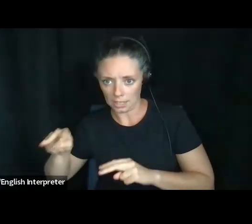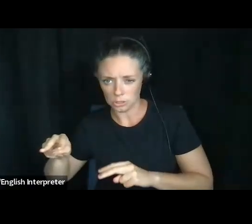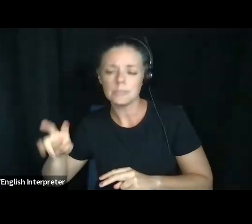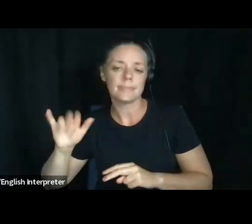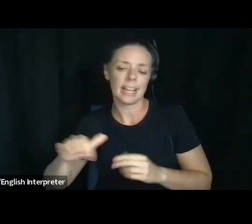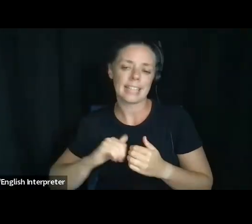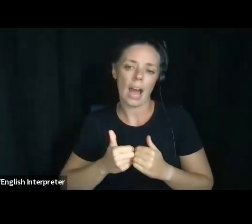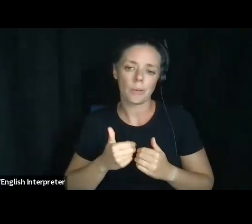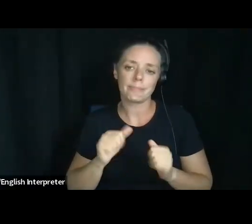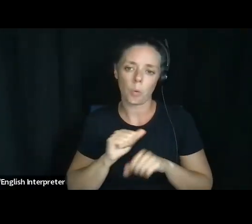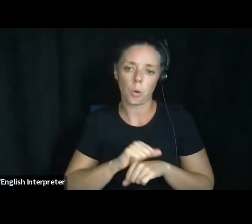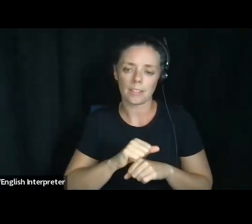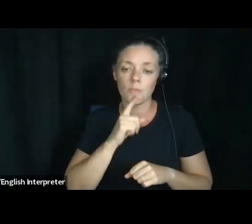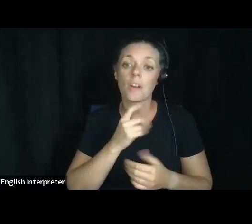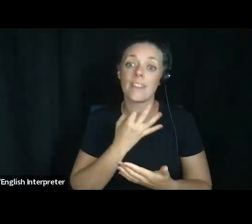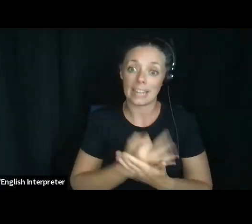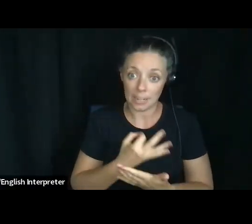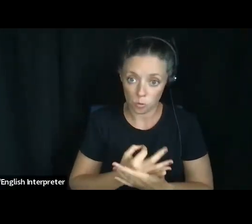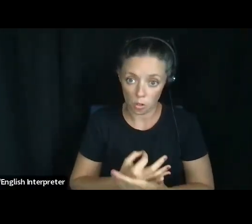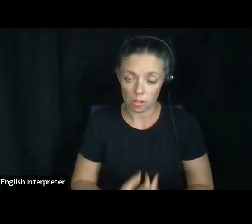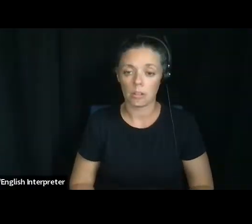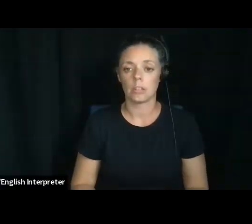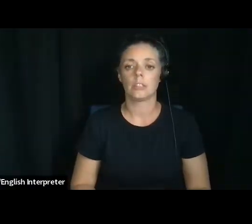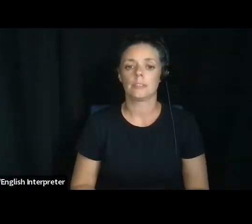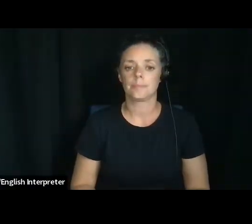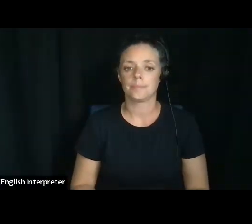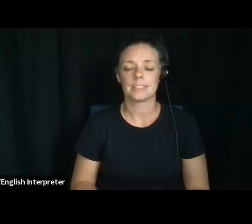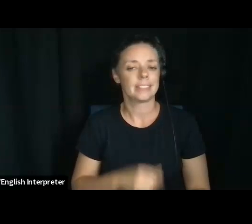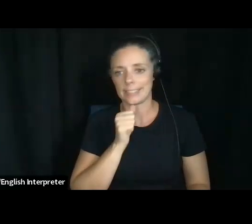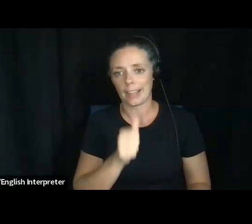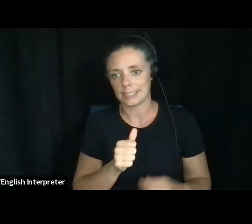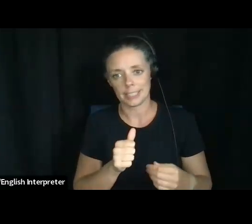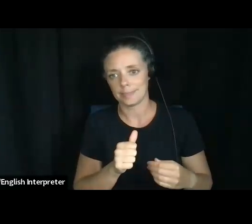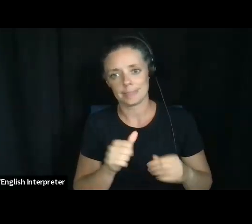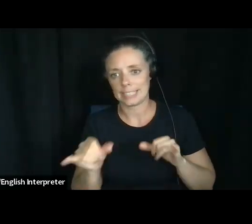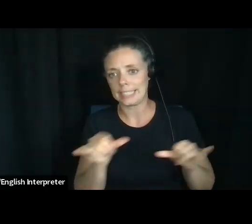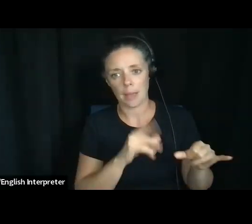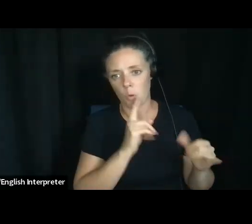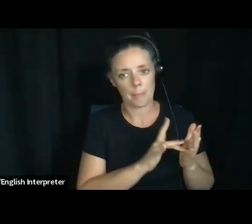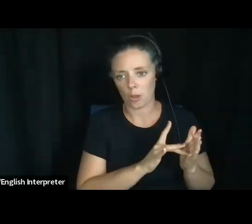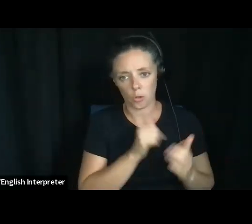financial powers of attorney. Um, but it doesn't come into play for medical powers of attorney.